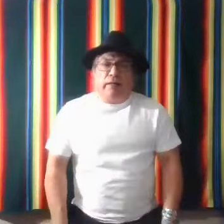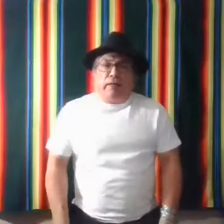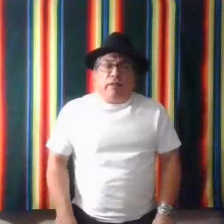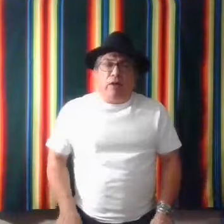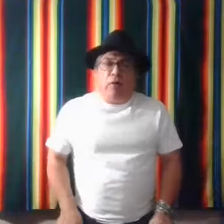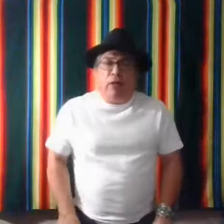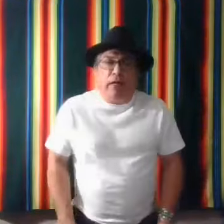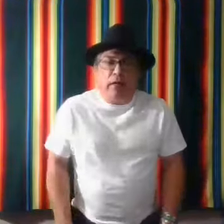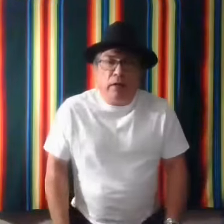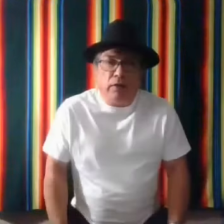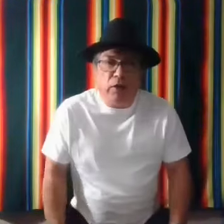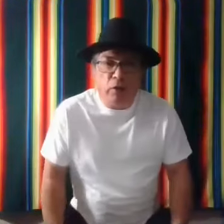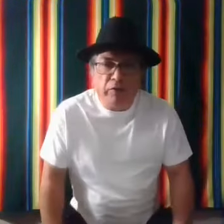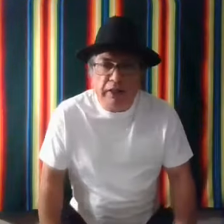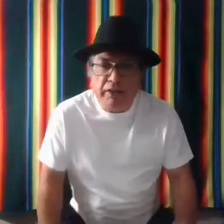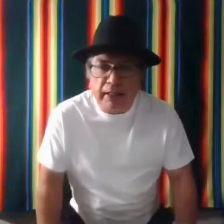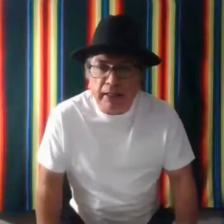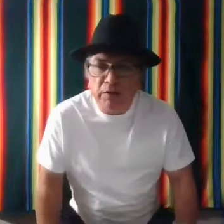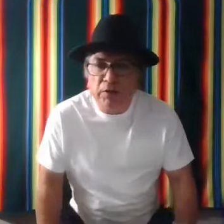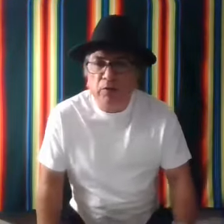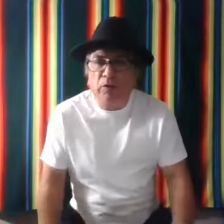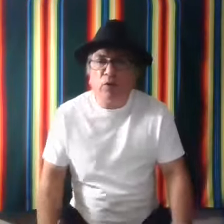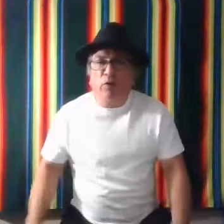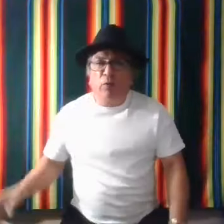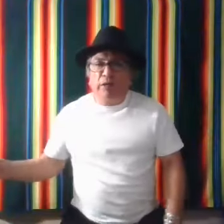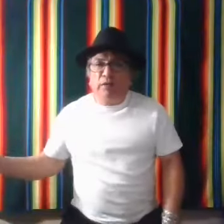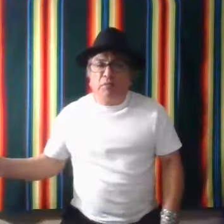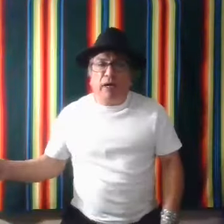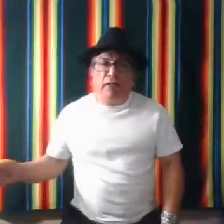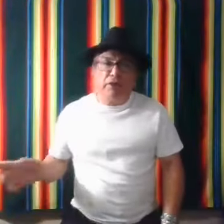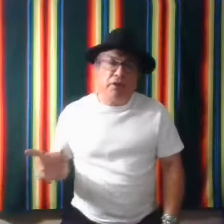You know, like, you know, you're facing East or, you know, where West is behind you.